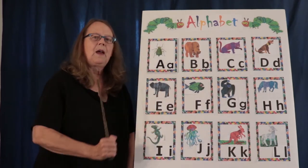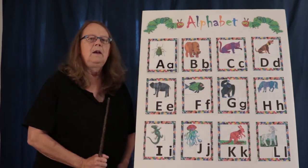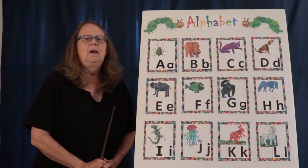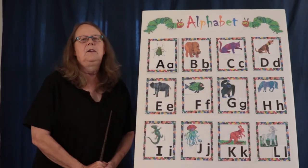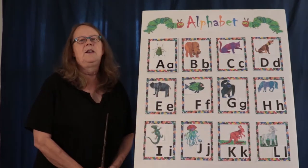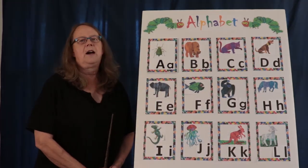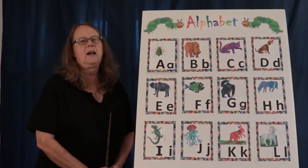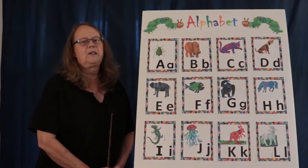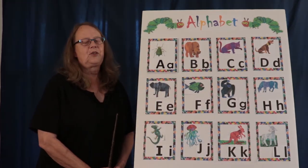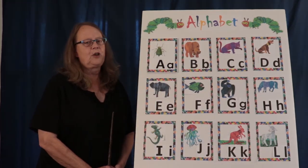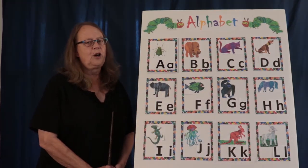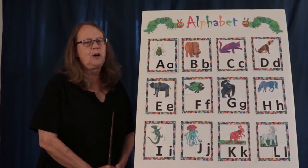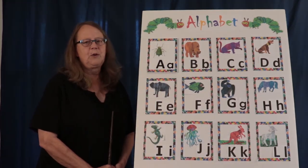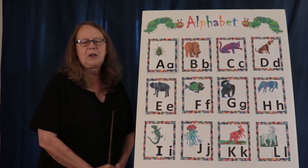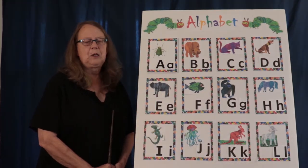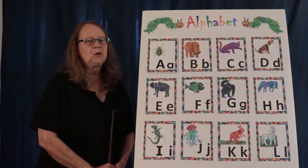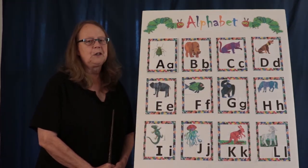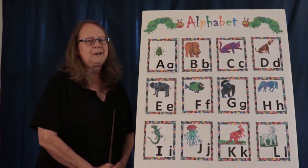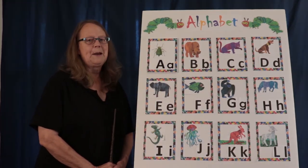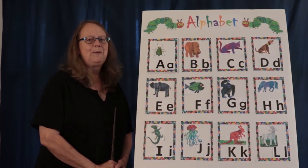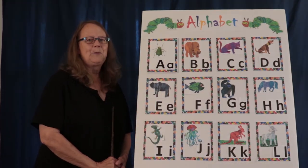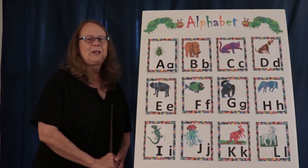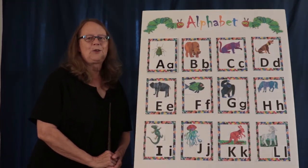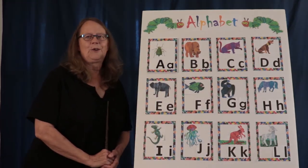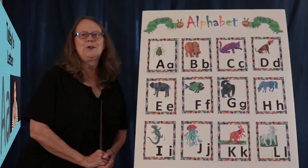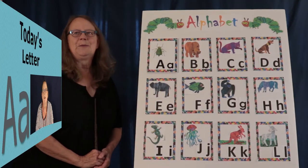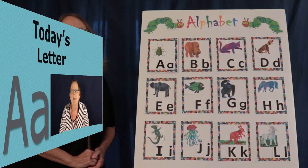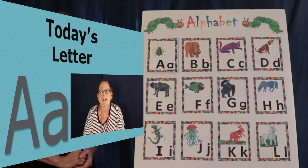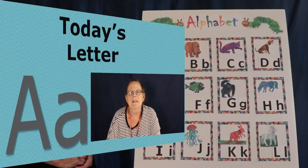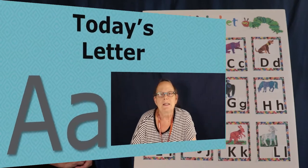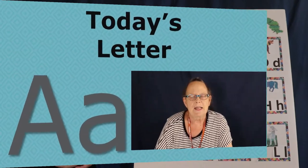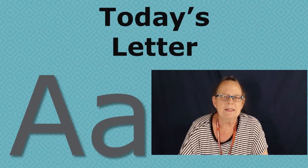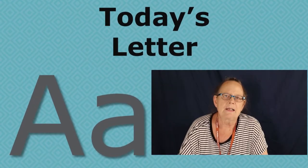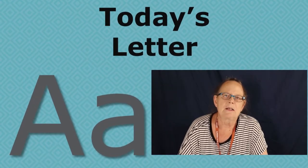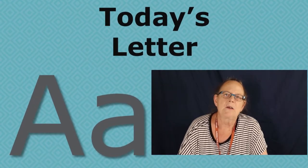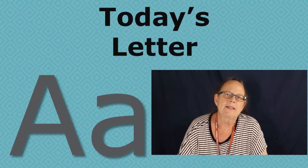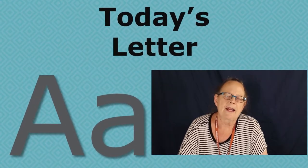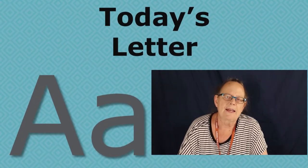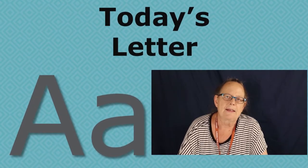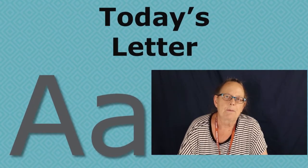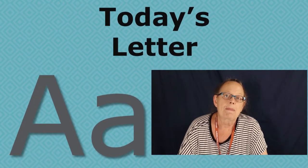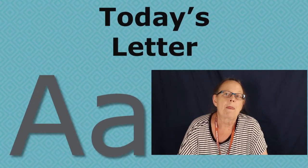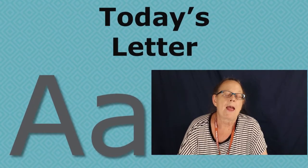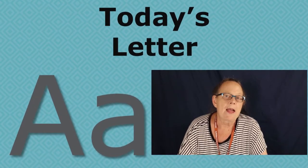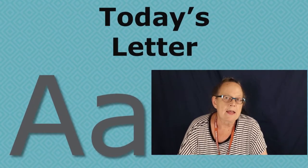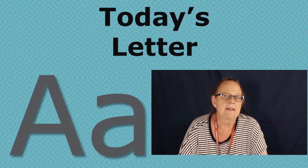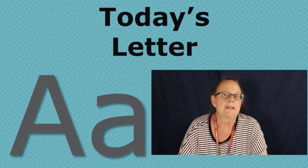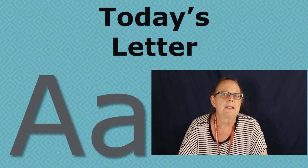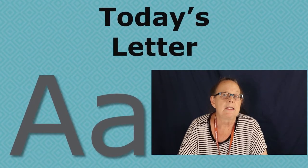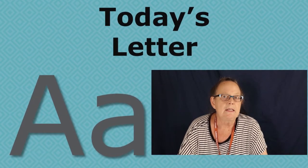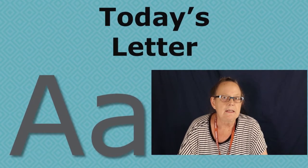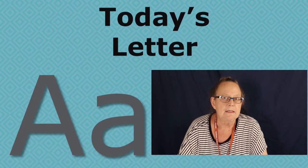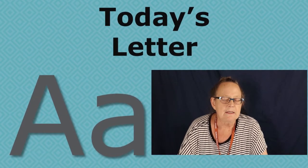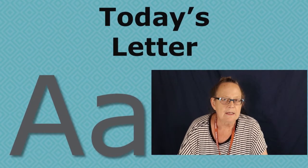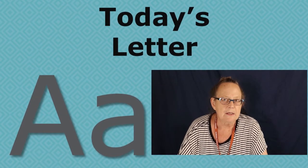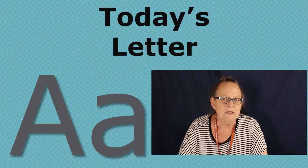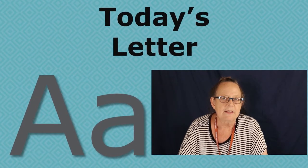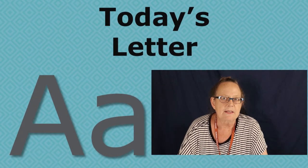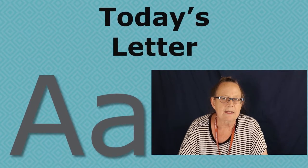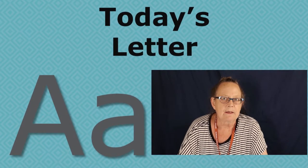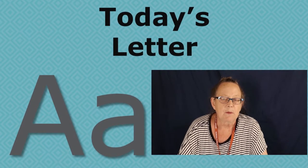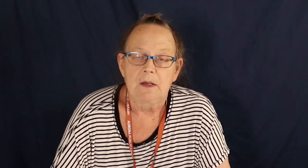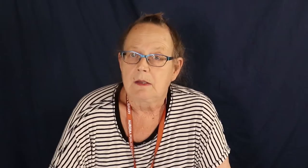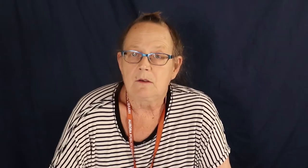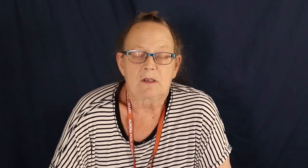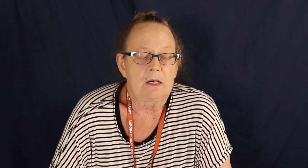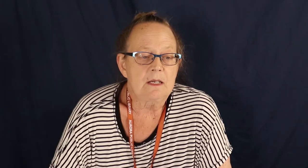lamb. Nice job. You're getting good at the alphabet chart. Today's letter is A. A is an easy letter